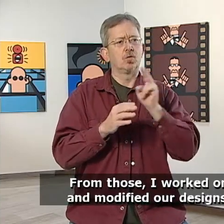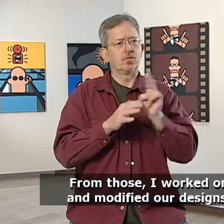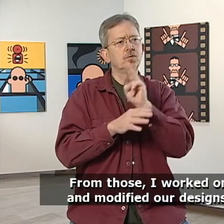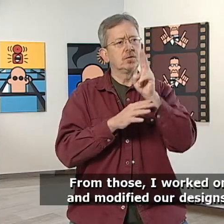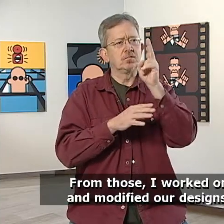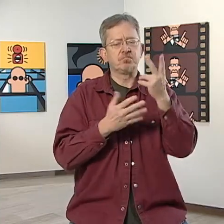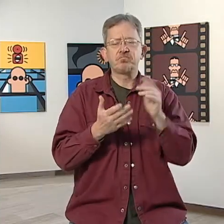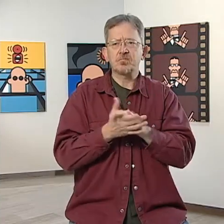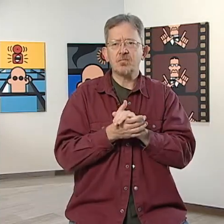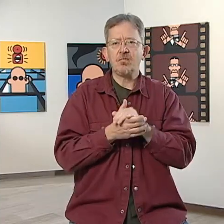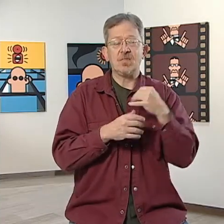designs.